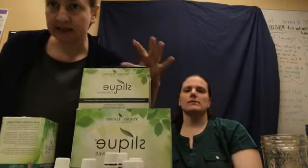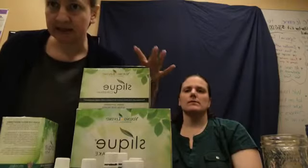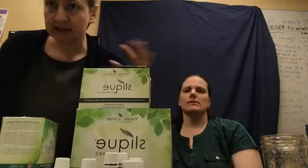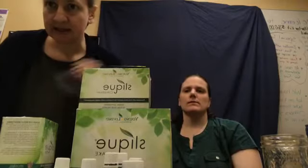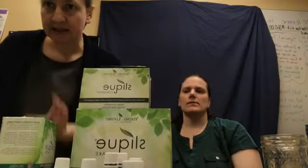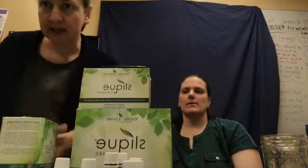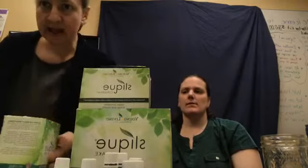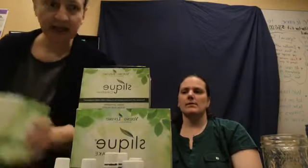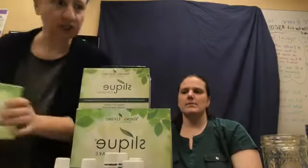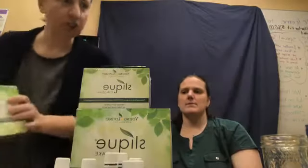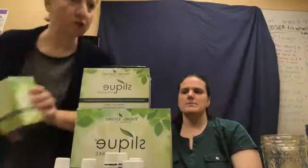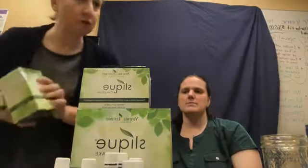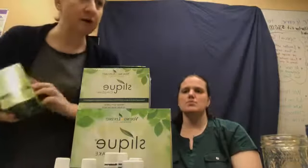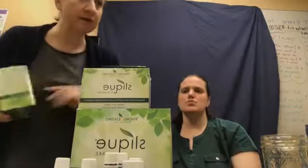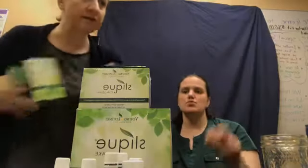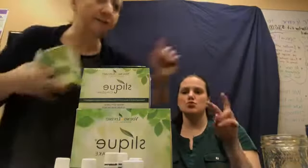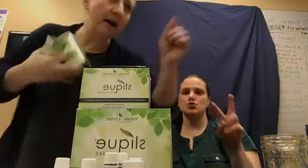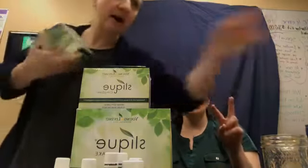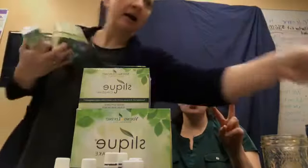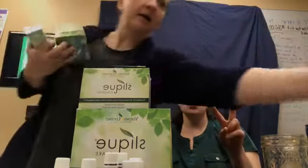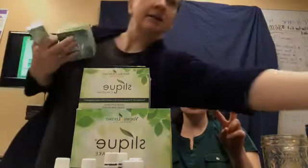Two of the Bars.